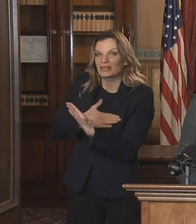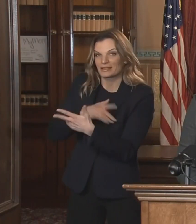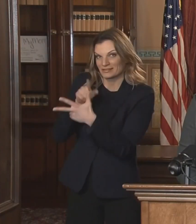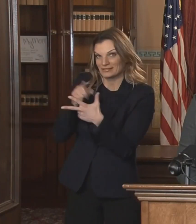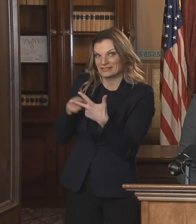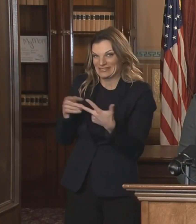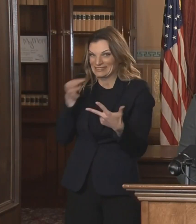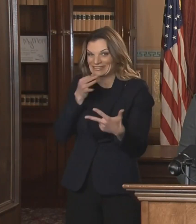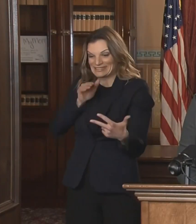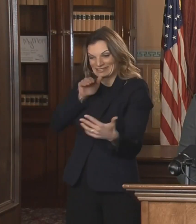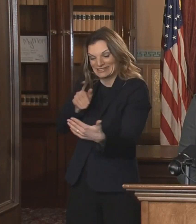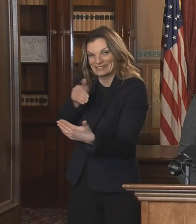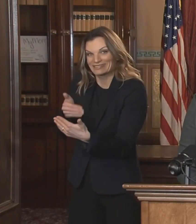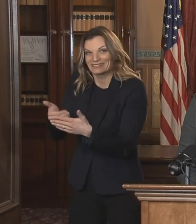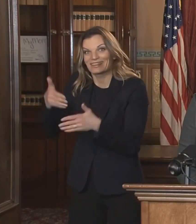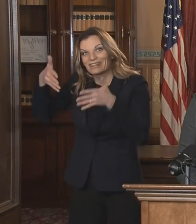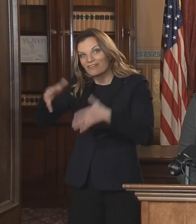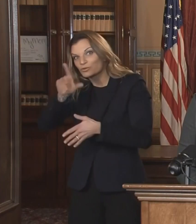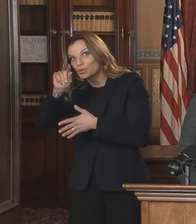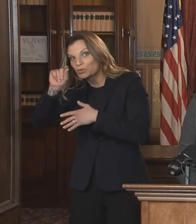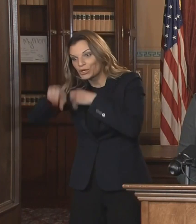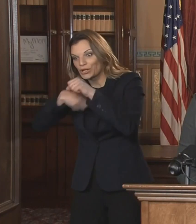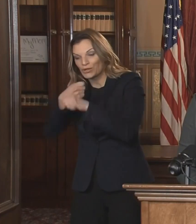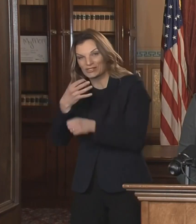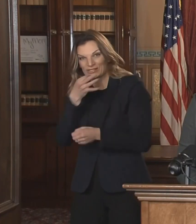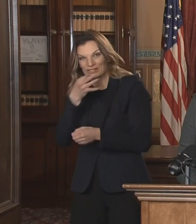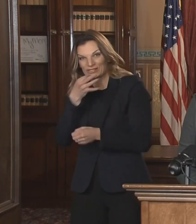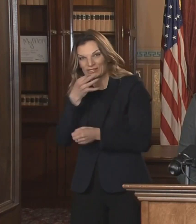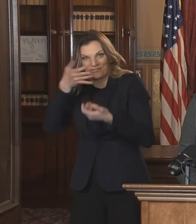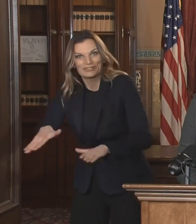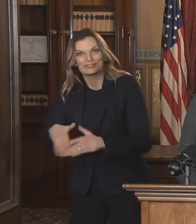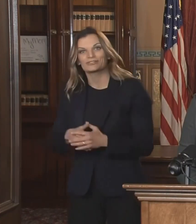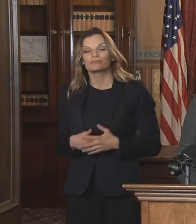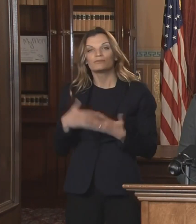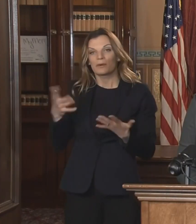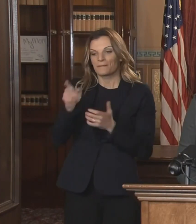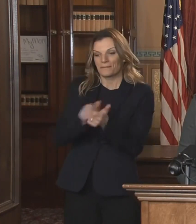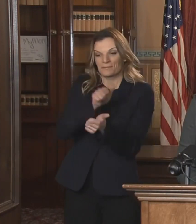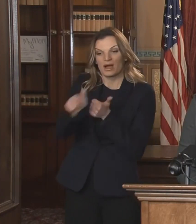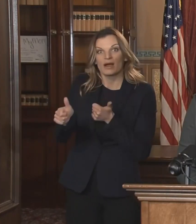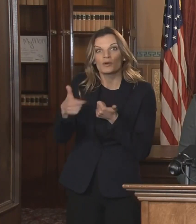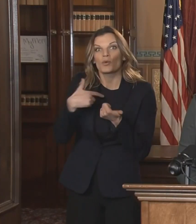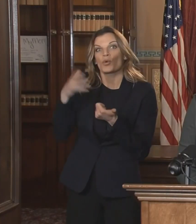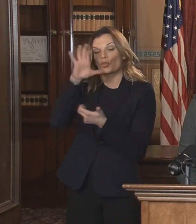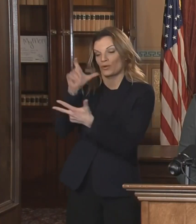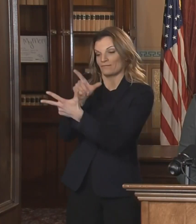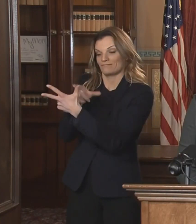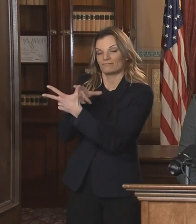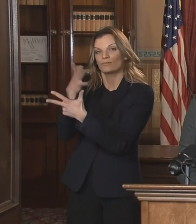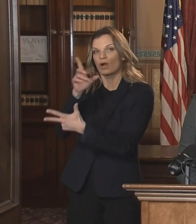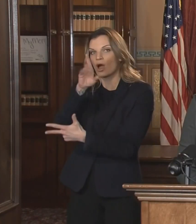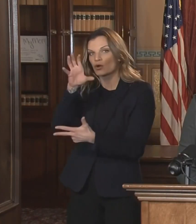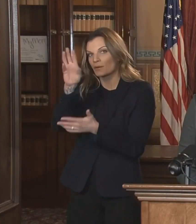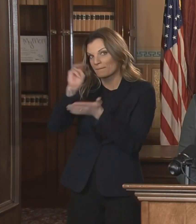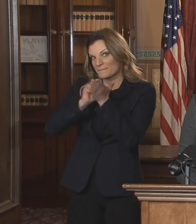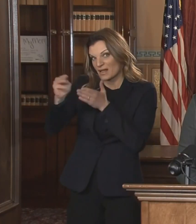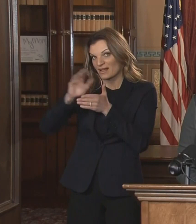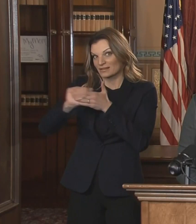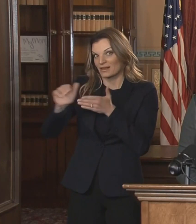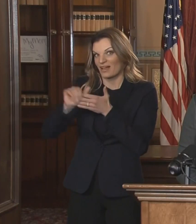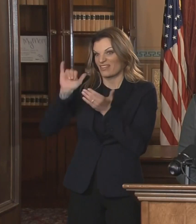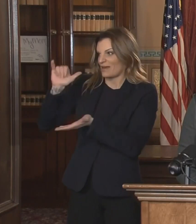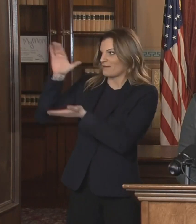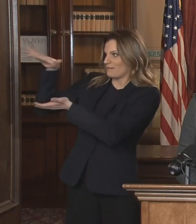session days of 2020. The first is passing a $100 million Michigan COVID relief